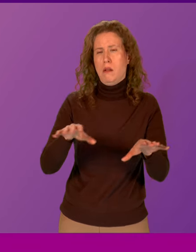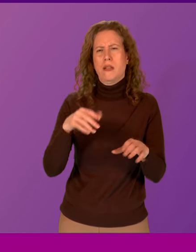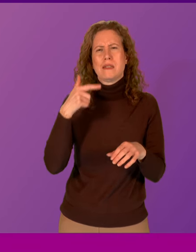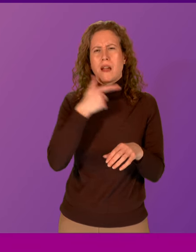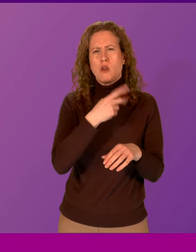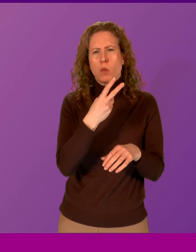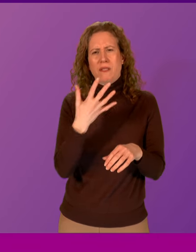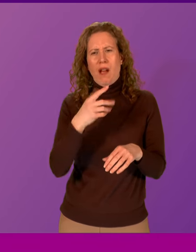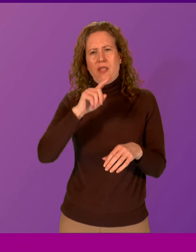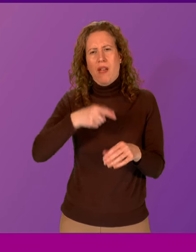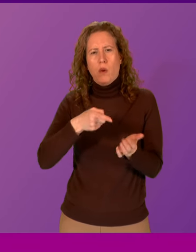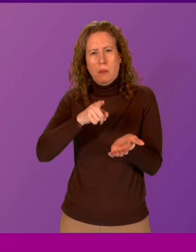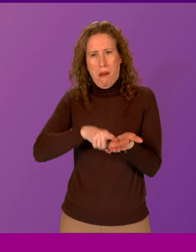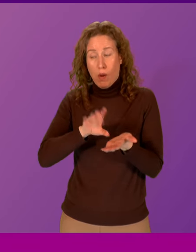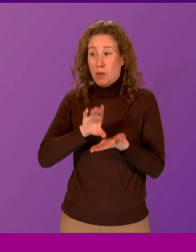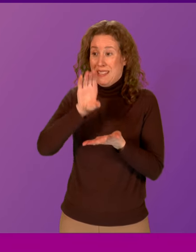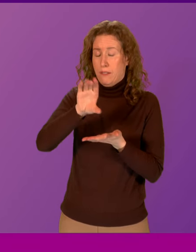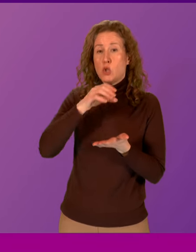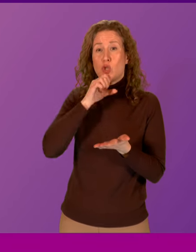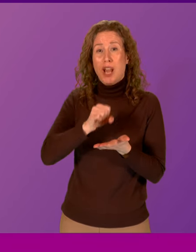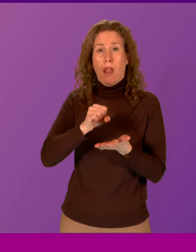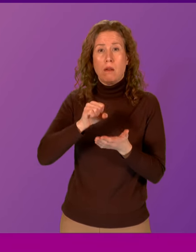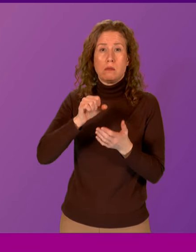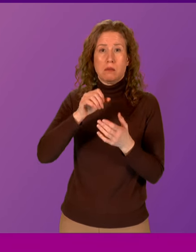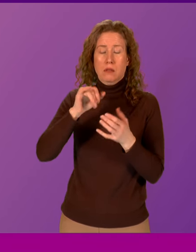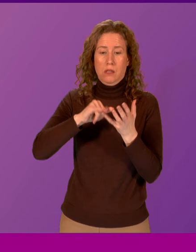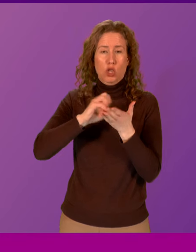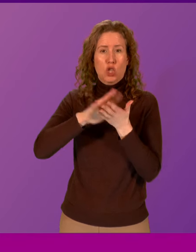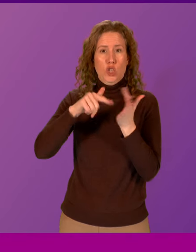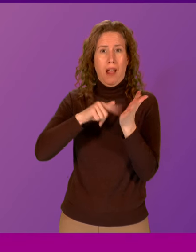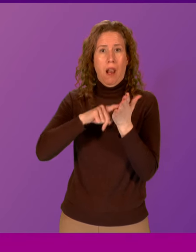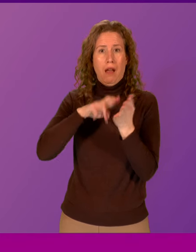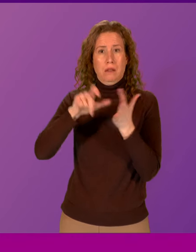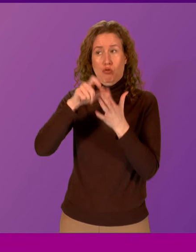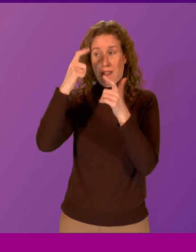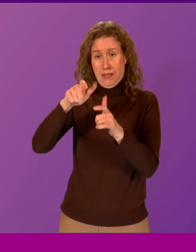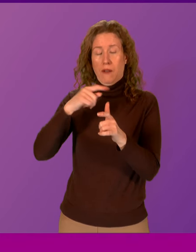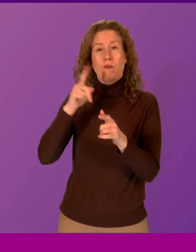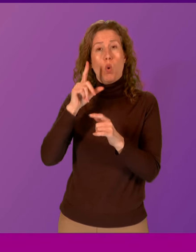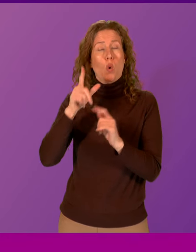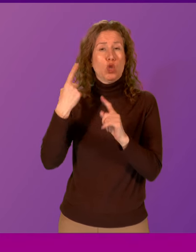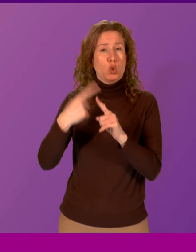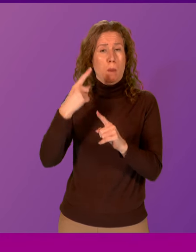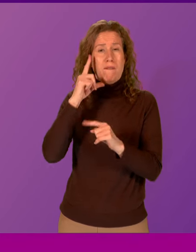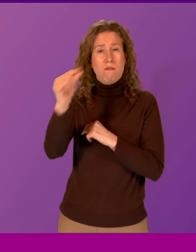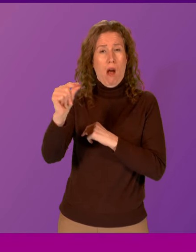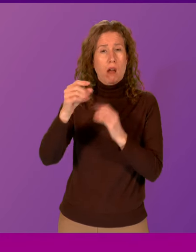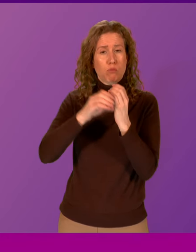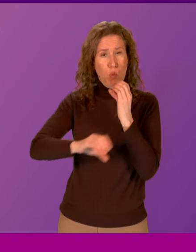£725,000 given to Shetland residents to get connected to superfast broadband. The broadband voucher scheme,